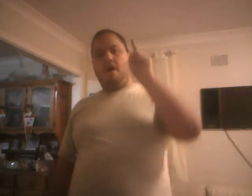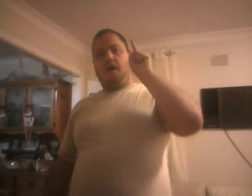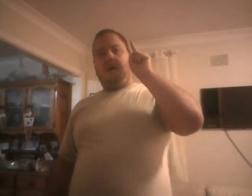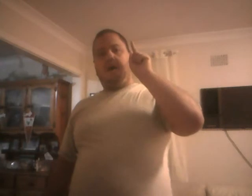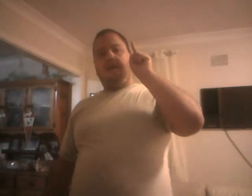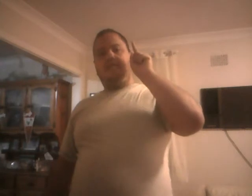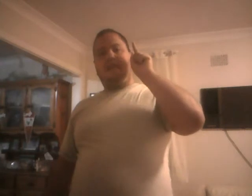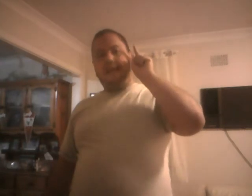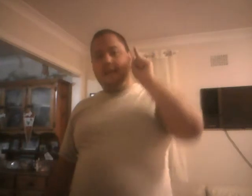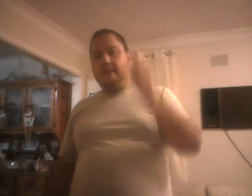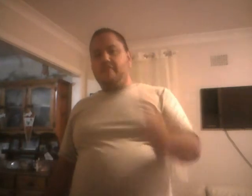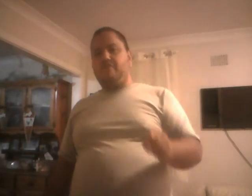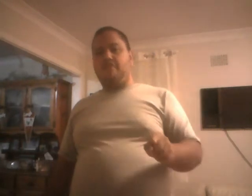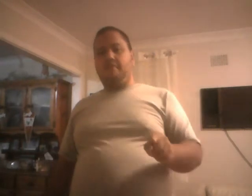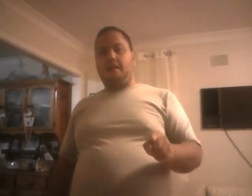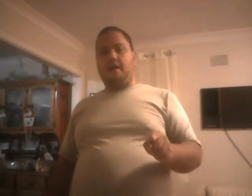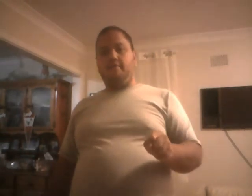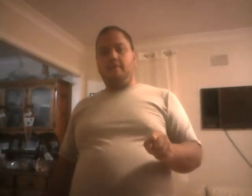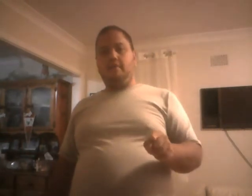it is an illegitimate government